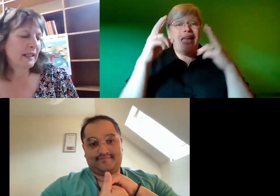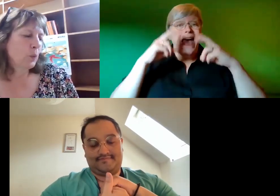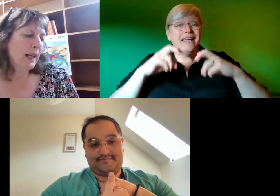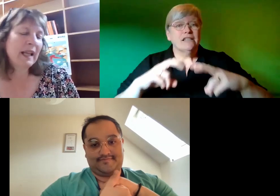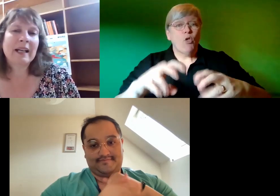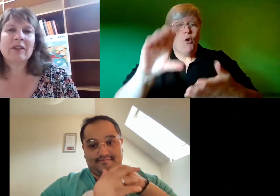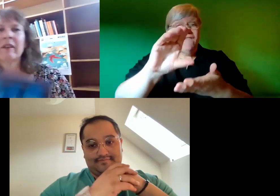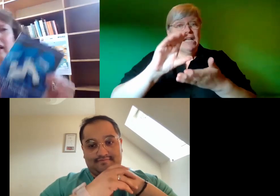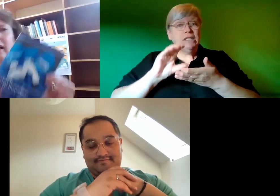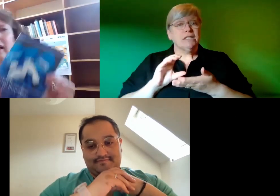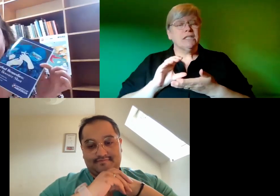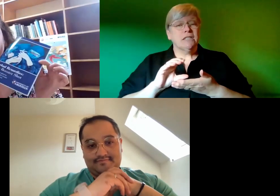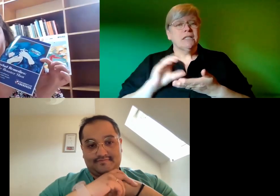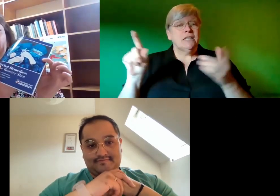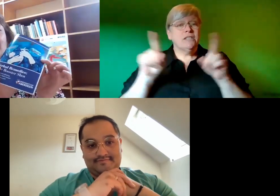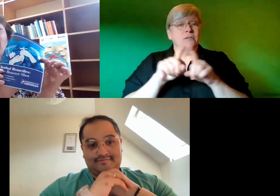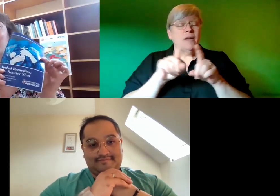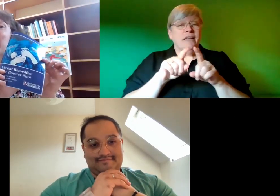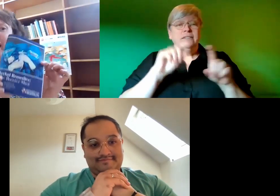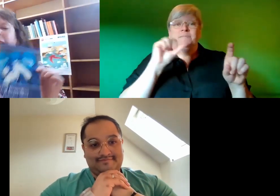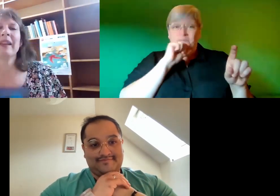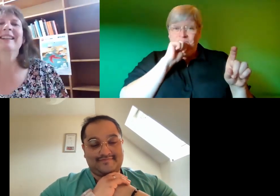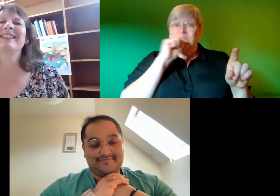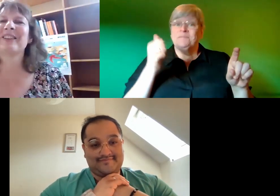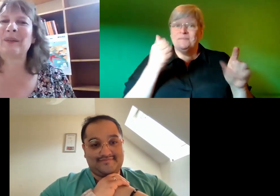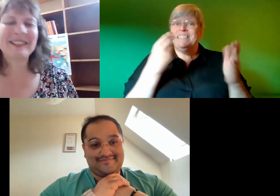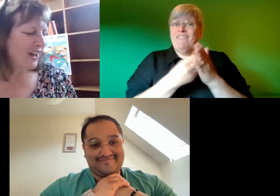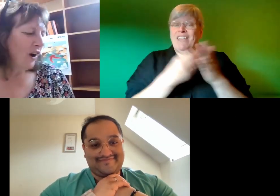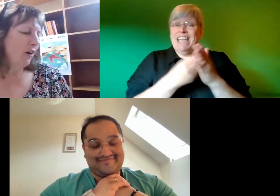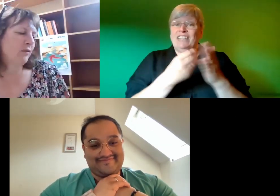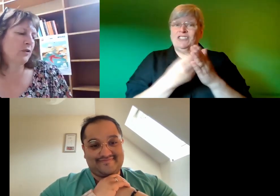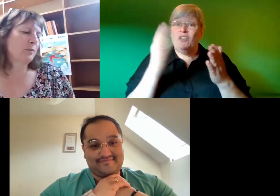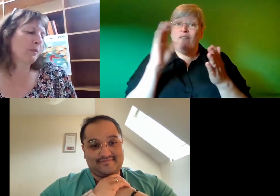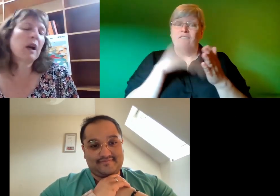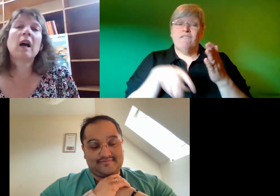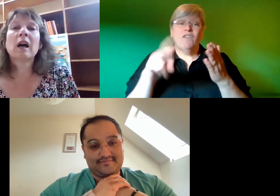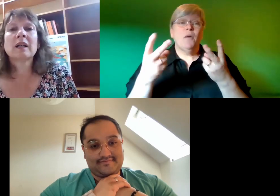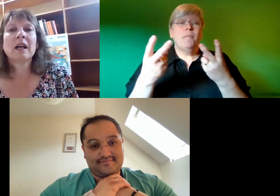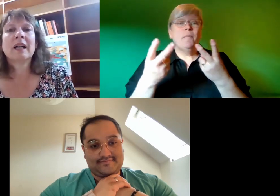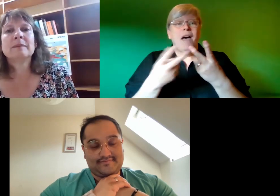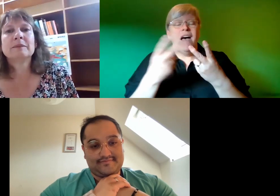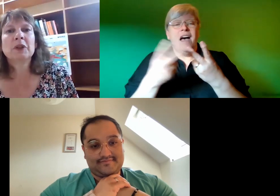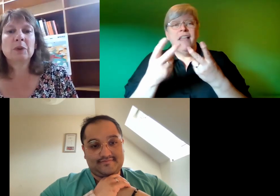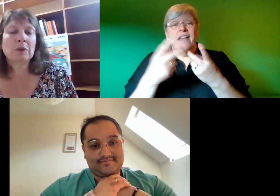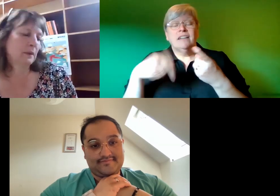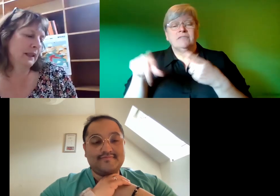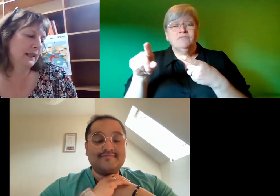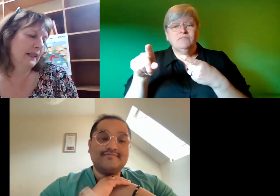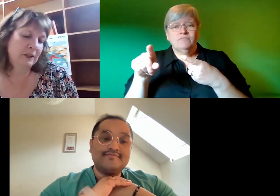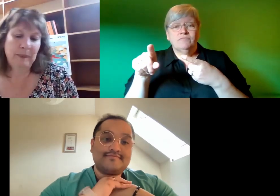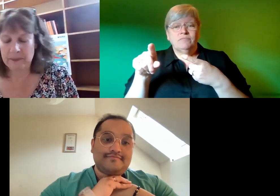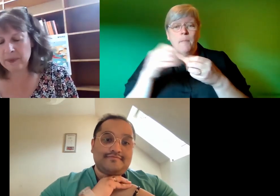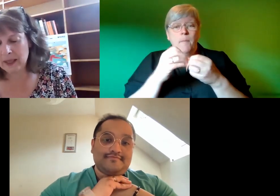as well as the very kind input financially and otherwise of Bob Clark who